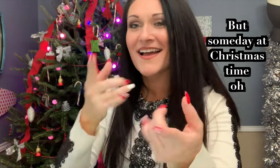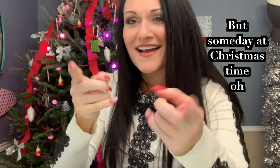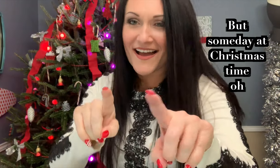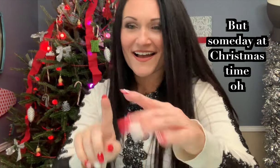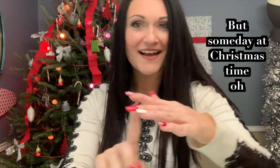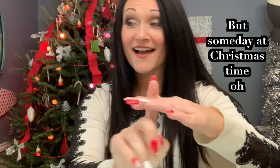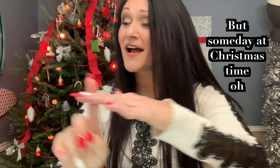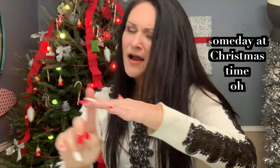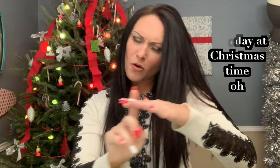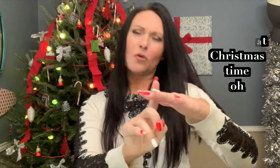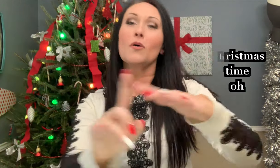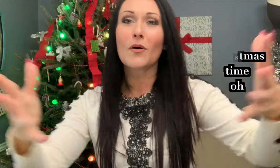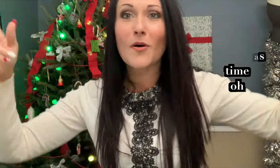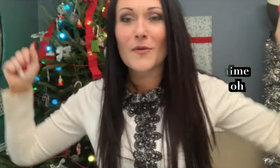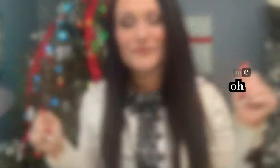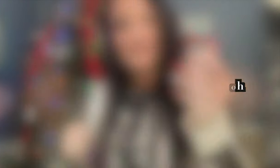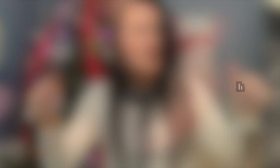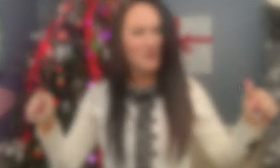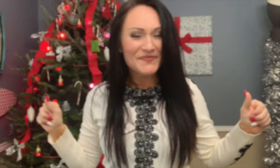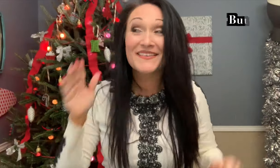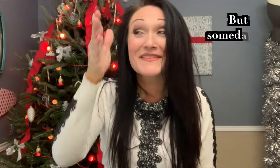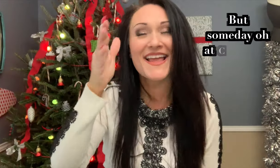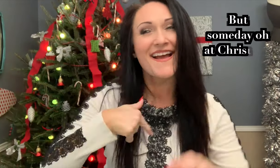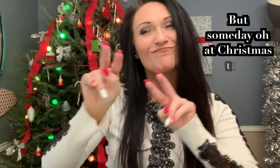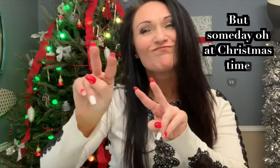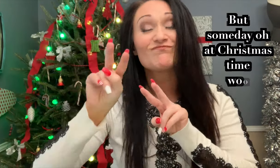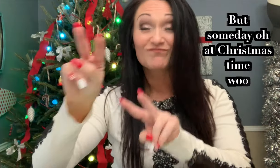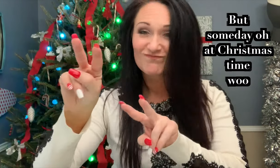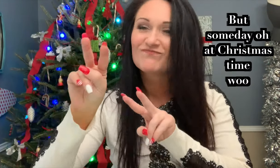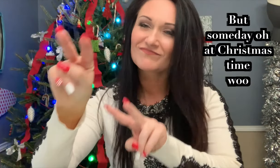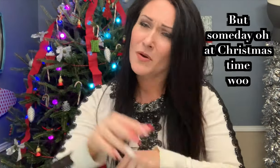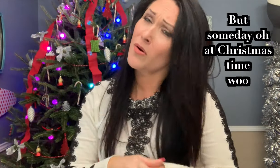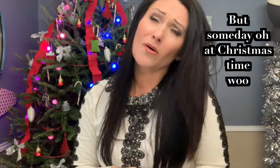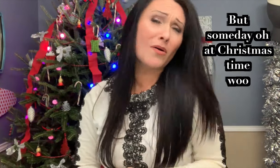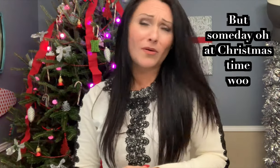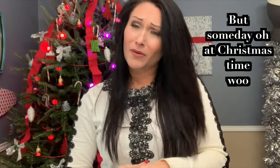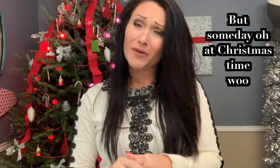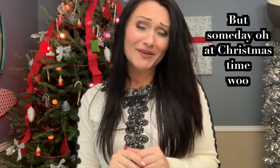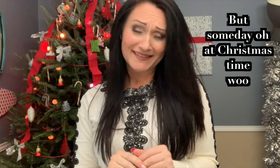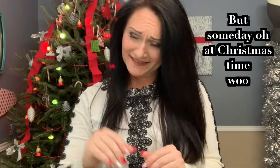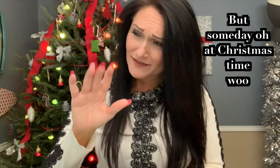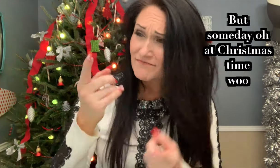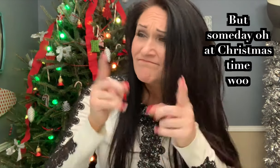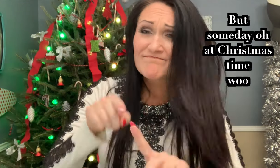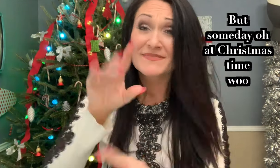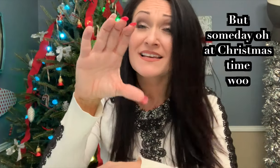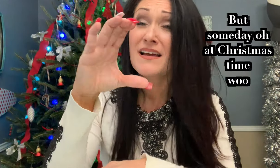But someday at Christmastime.